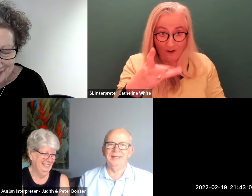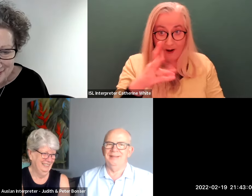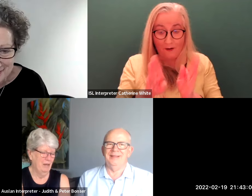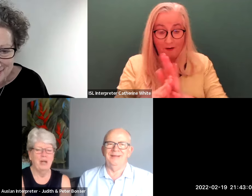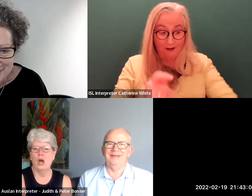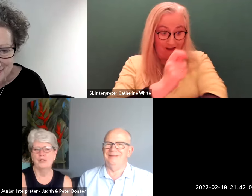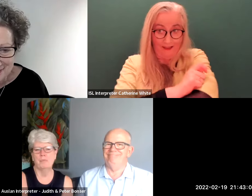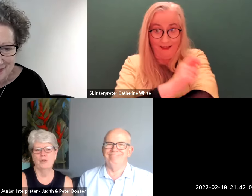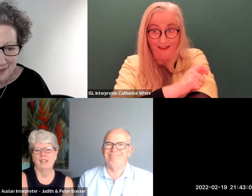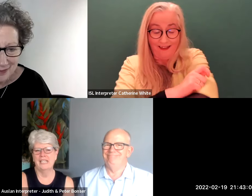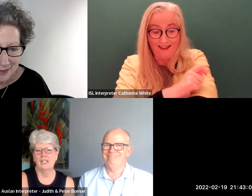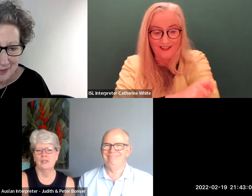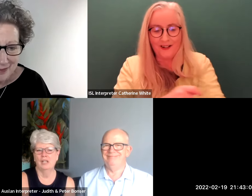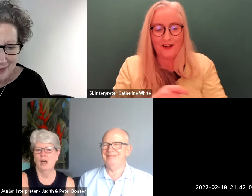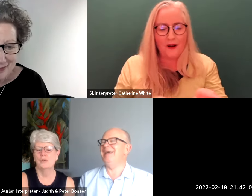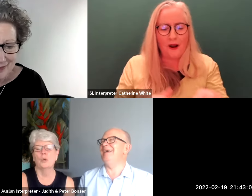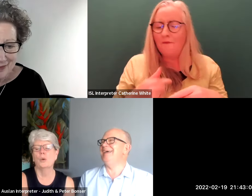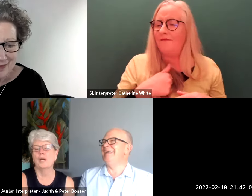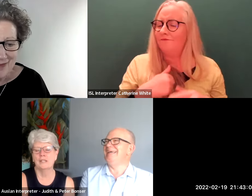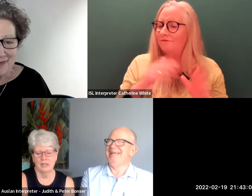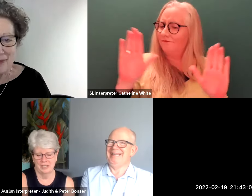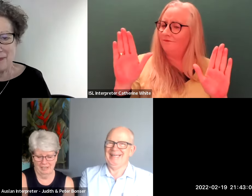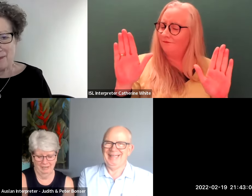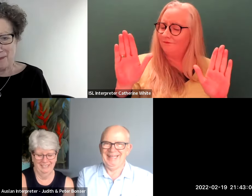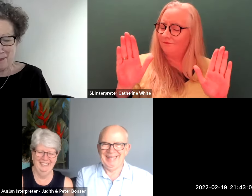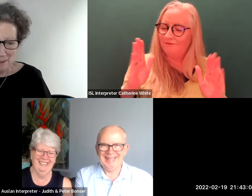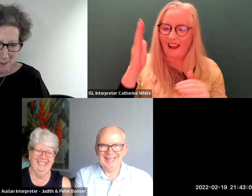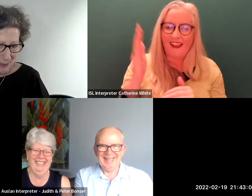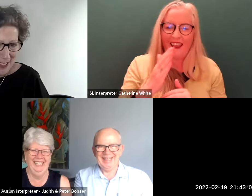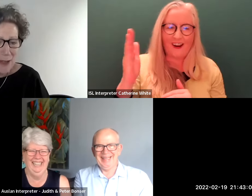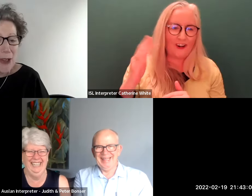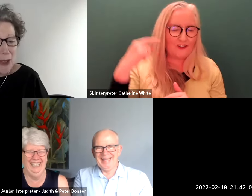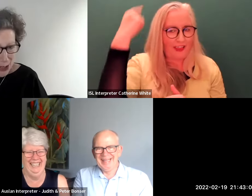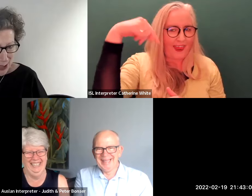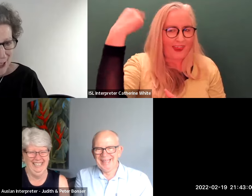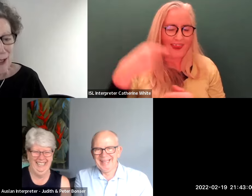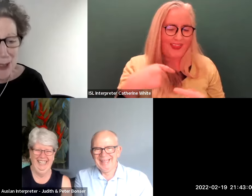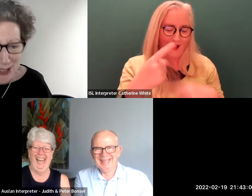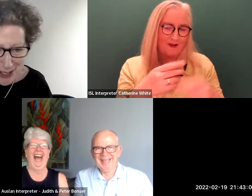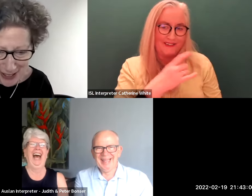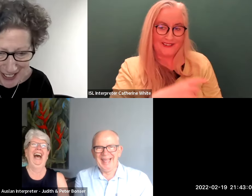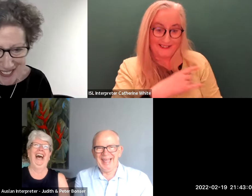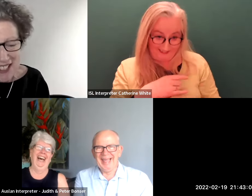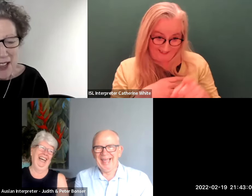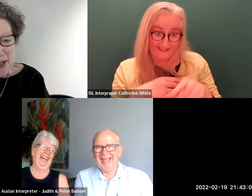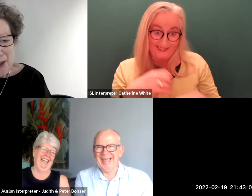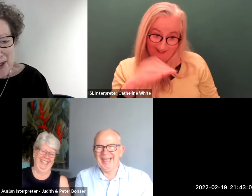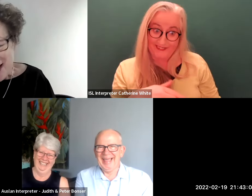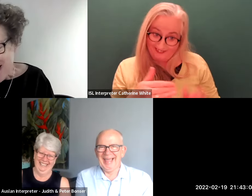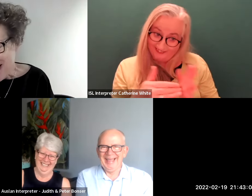but i was a perfect angel i was always on honest of course you were of course you were